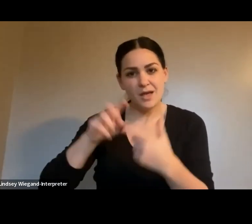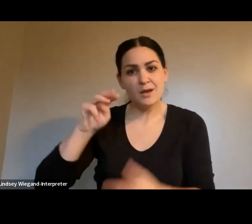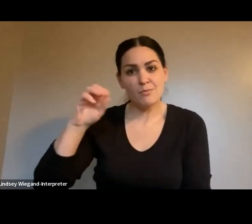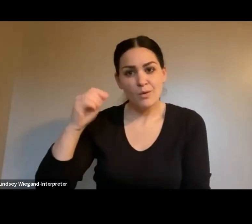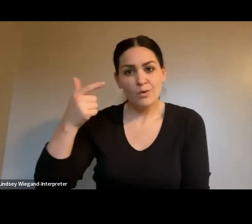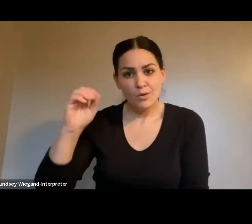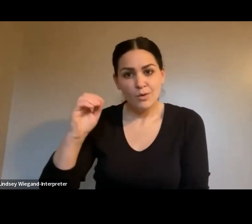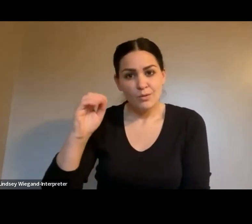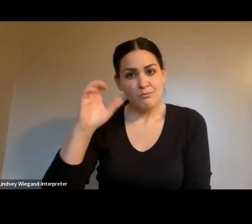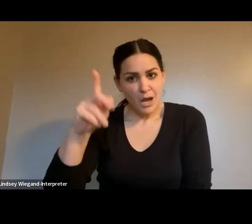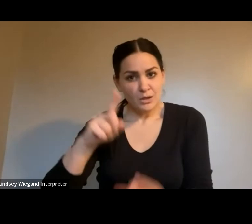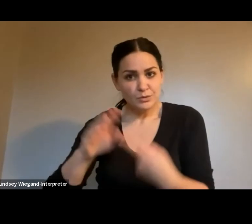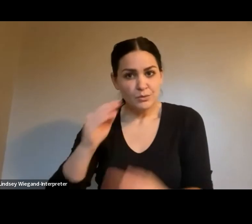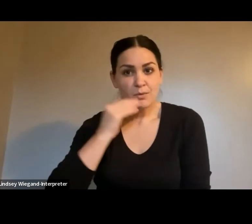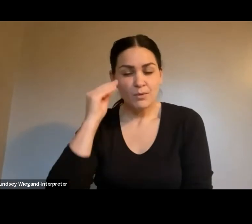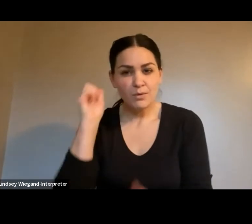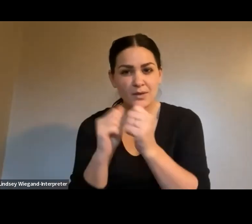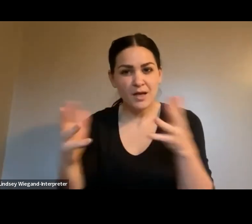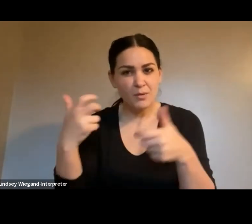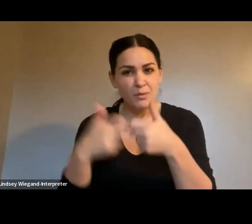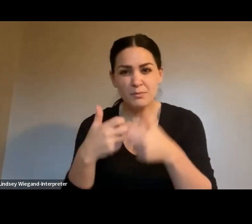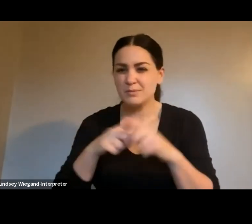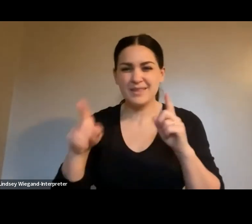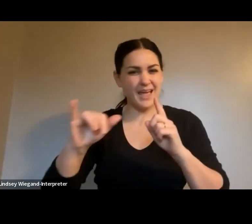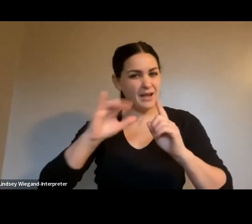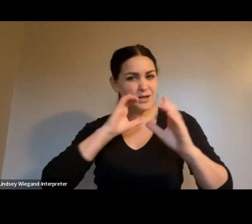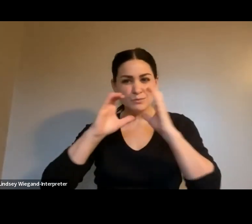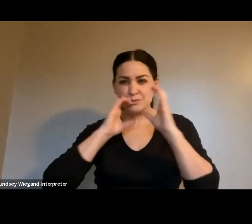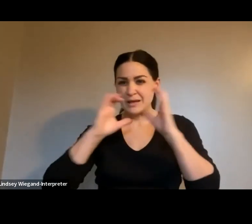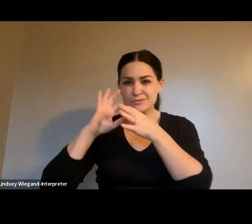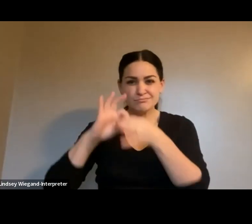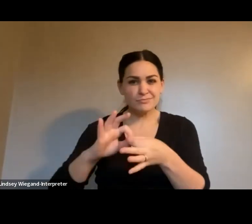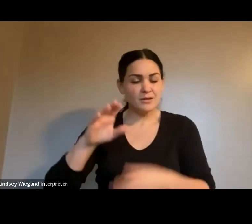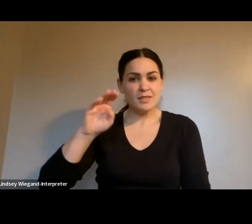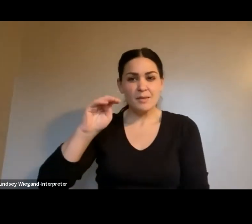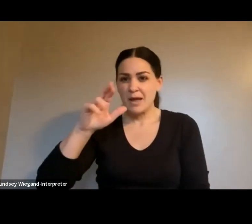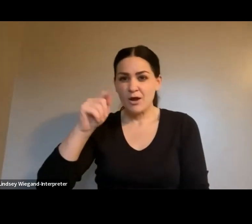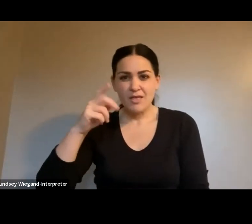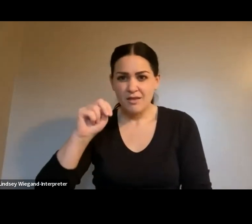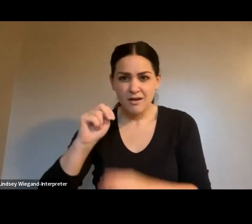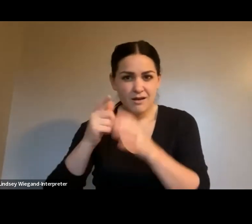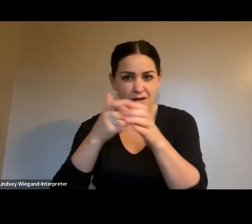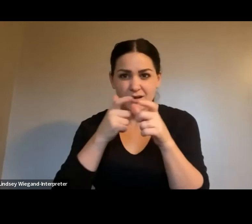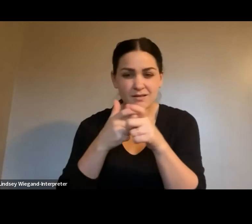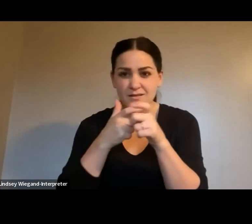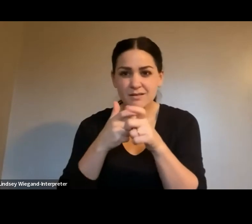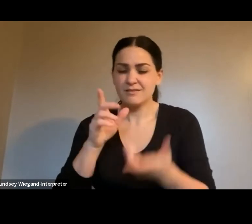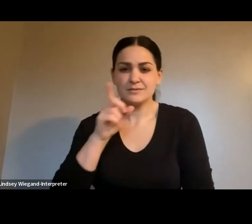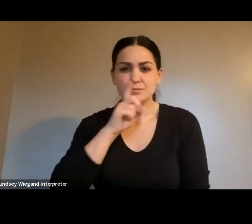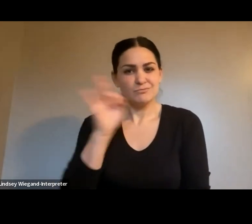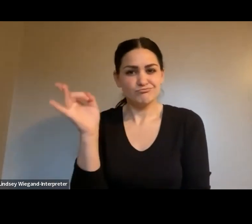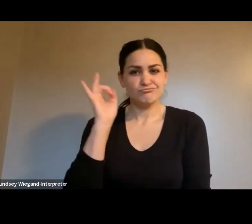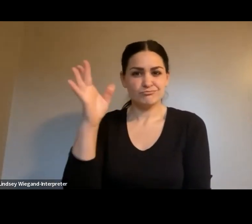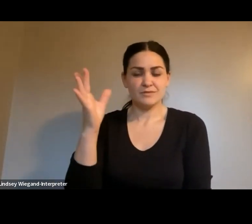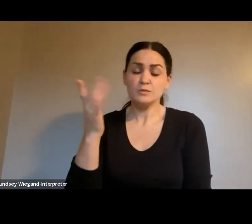any issues. But the communication around the marathon, which was no surprise, but the communication